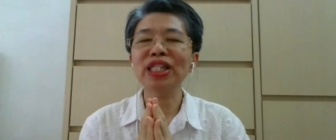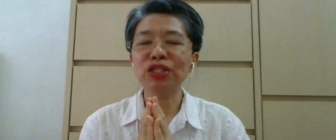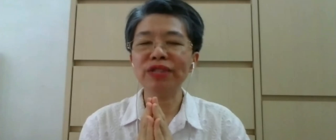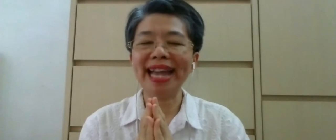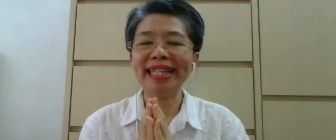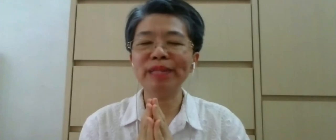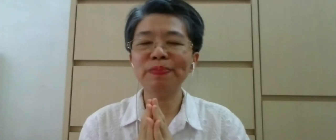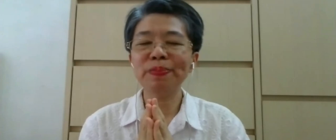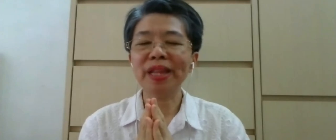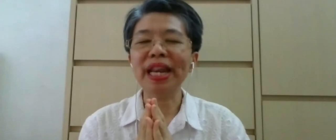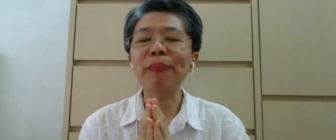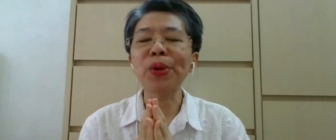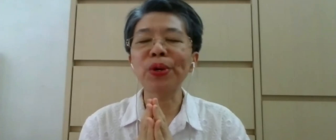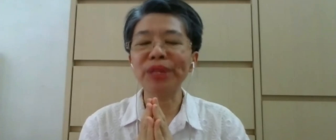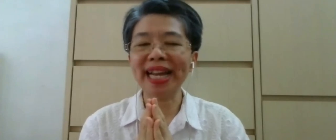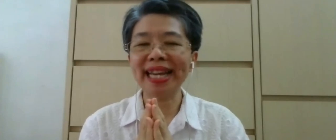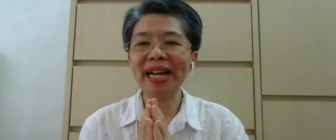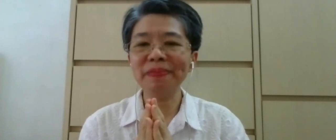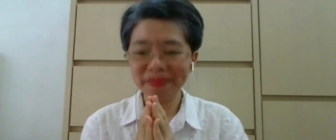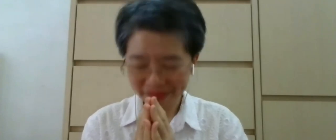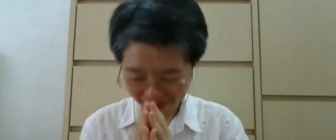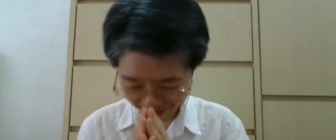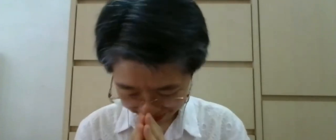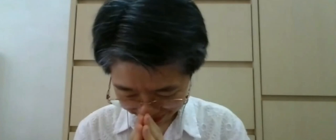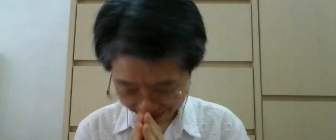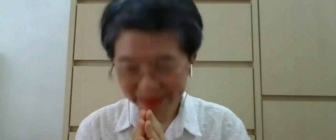Dharma together namo buddhaya